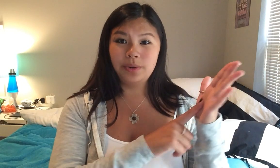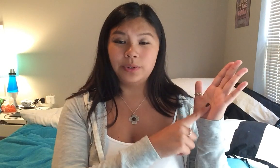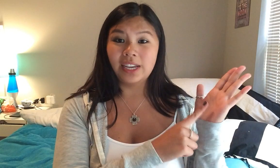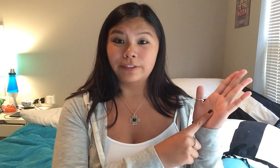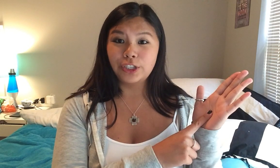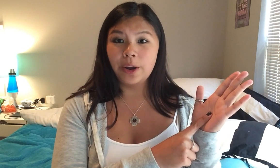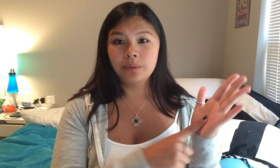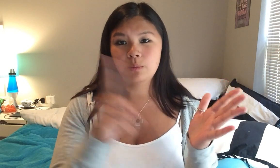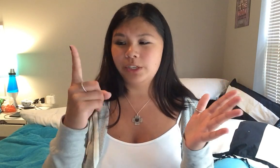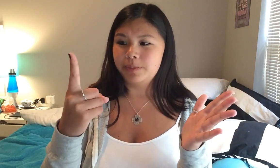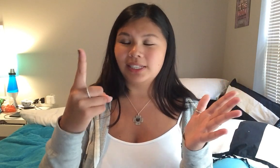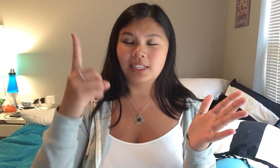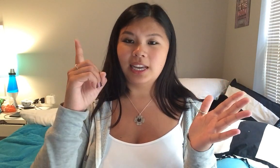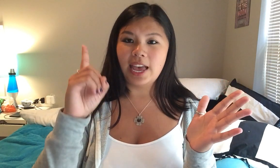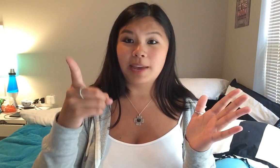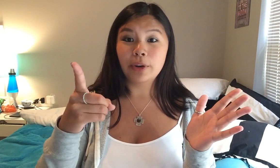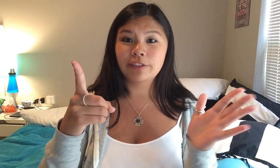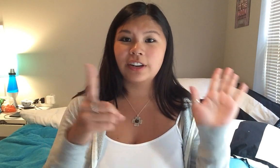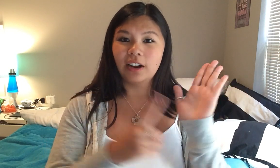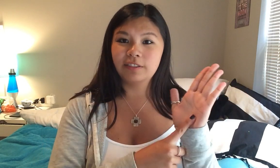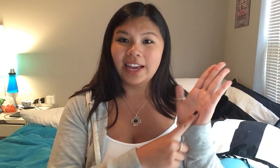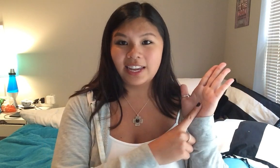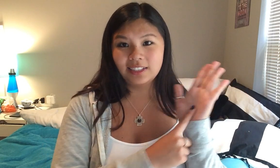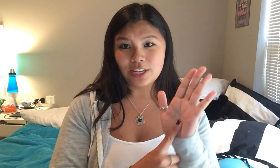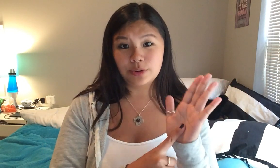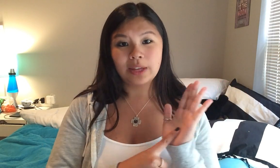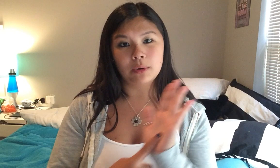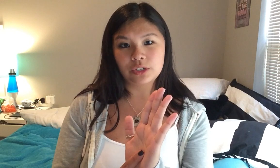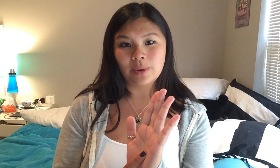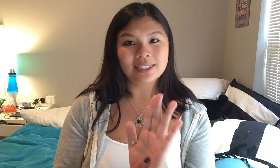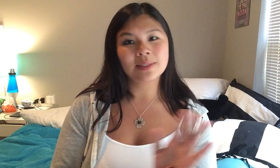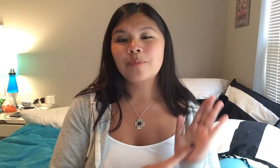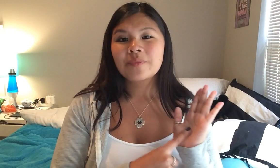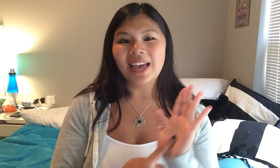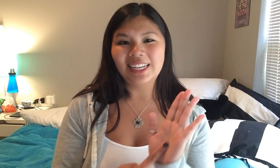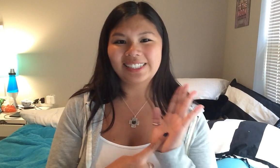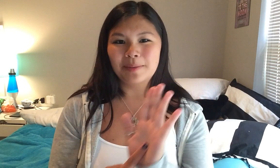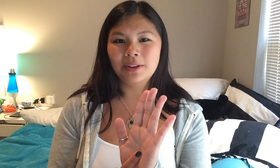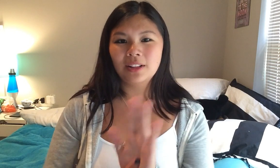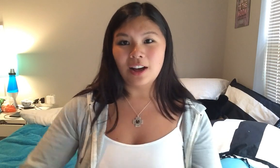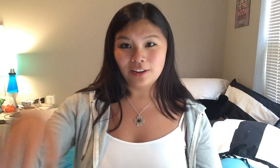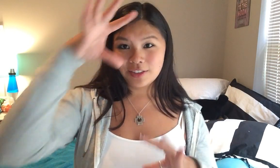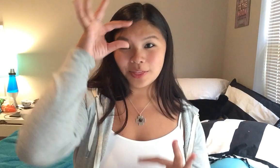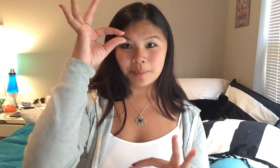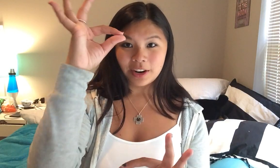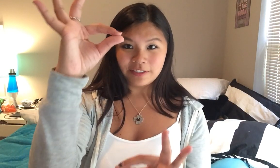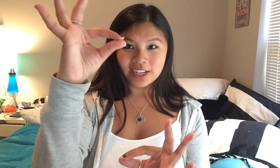you do the sign for show which is basically a pointer finger on a flat hand and you do that motion twice an example of the perfect